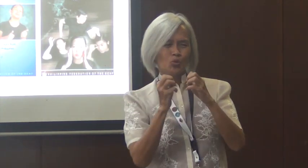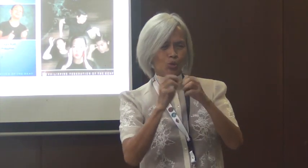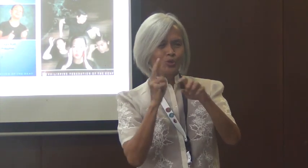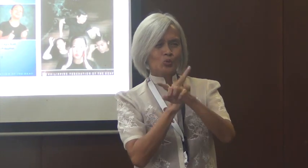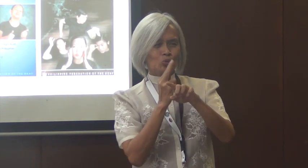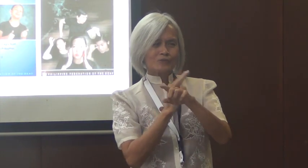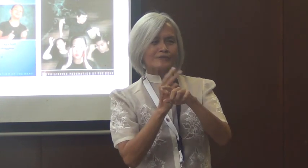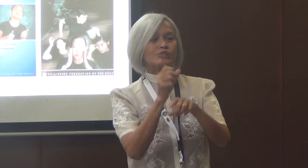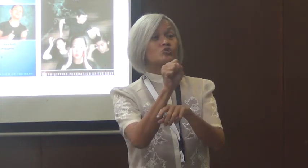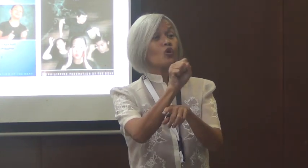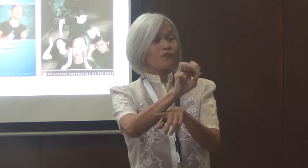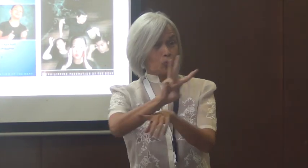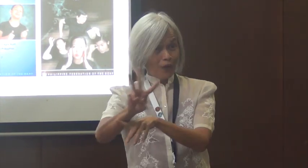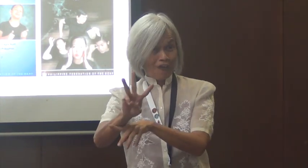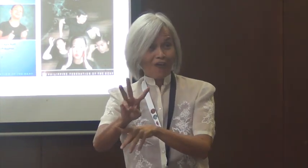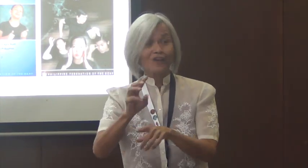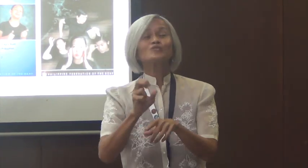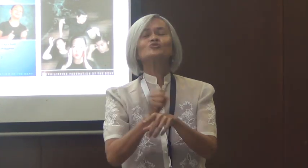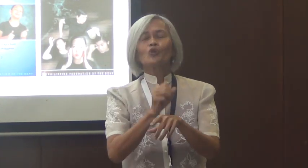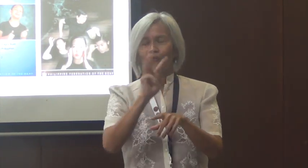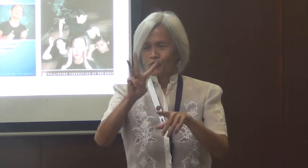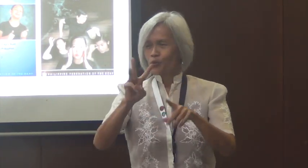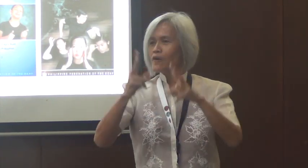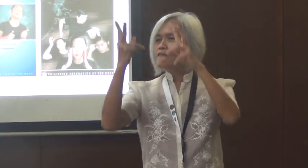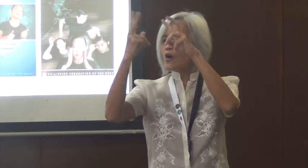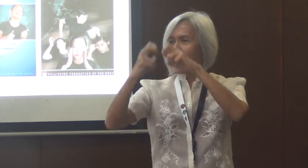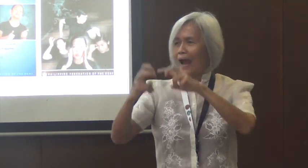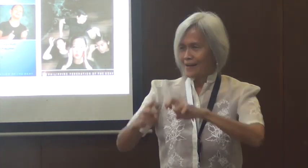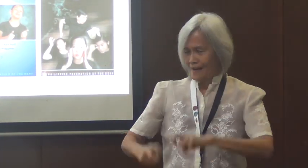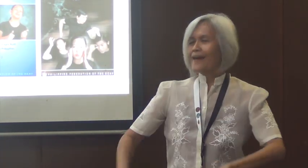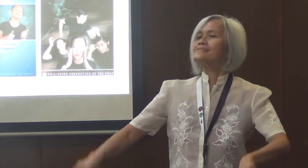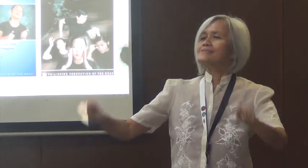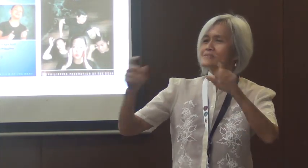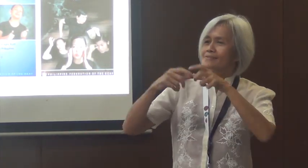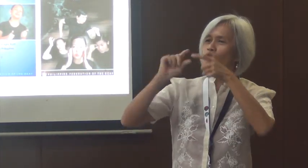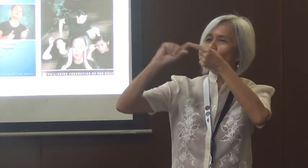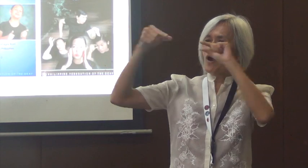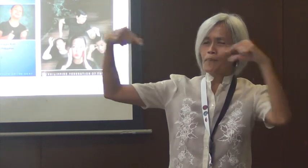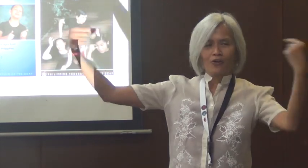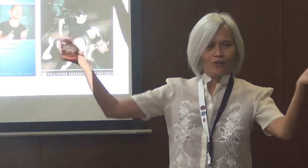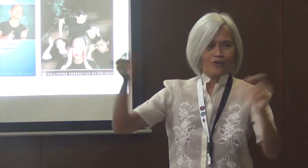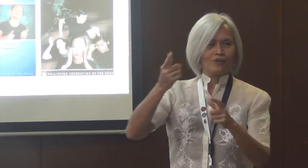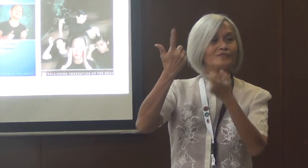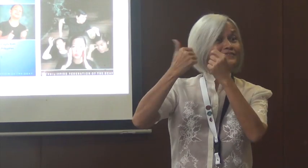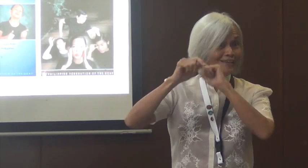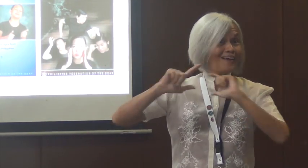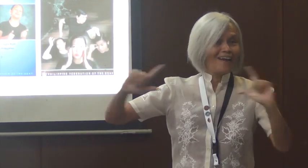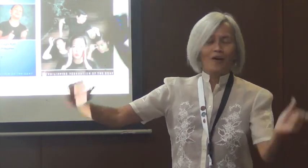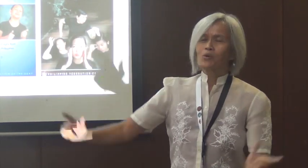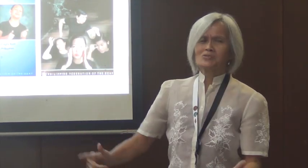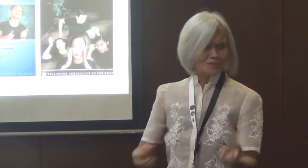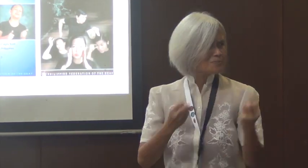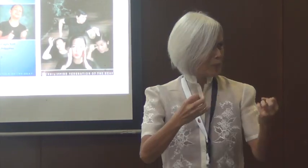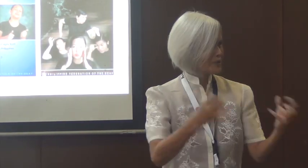this training on the use of ELAM, which is a tool for understanding sign language grammar.